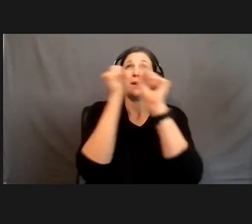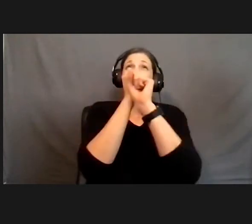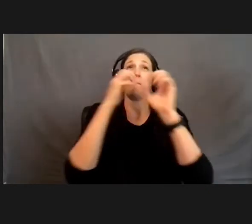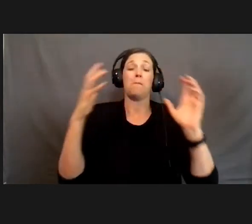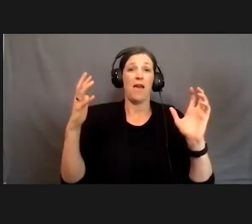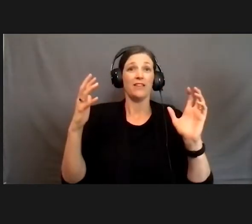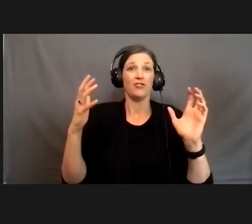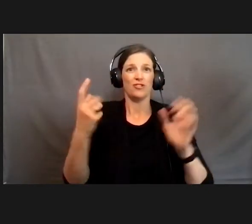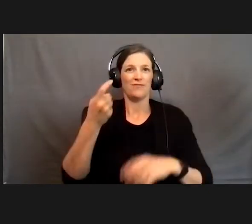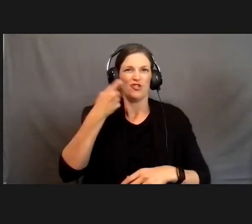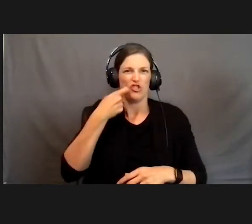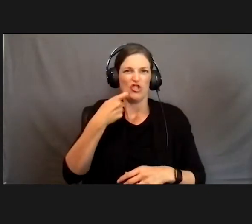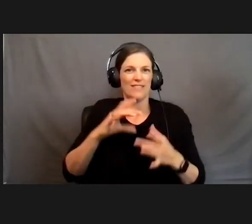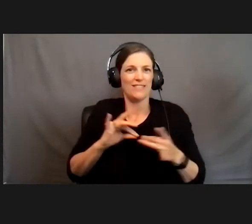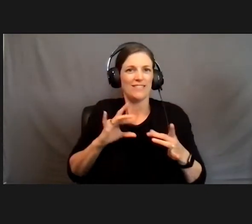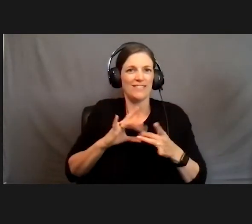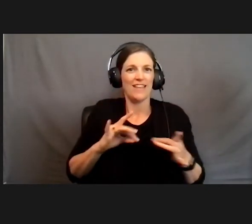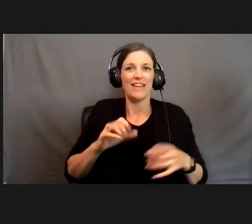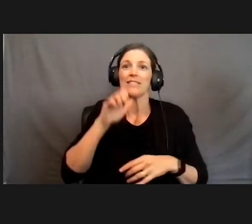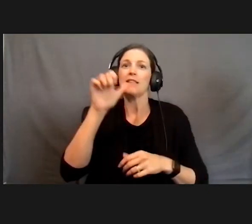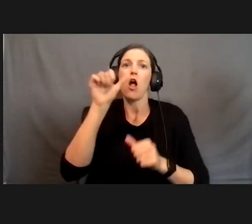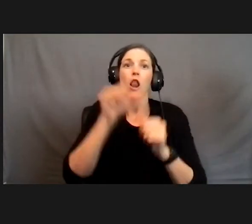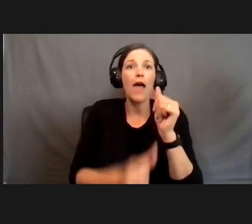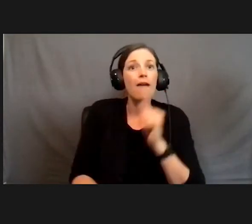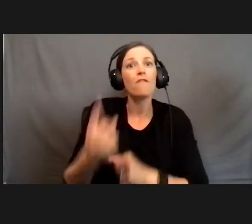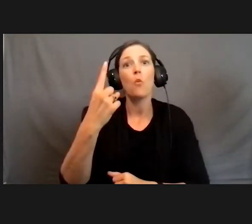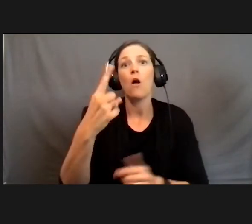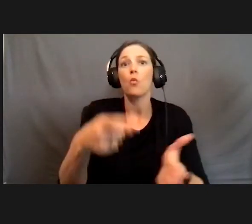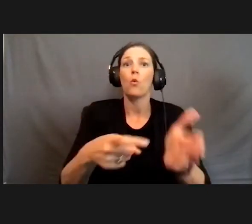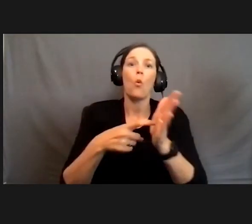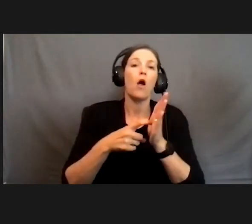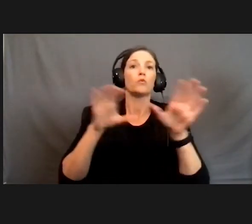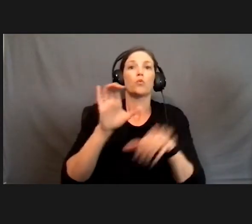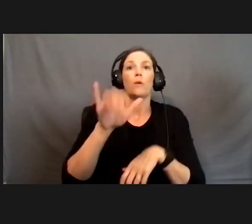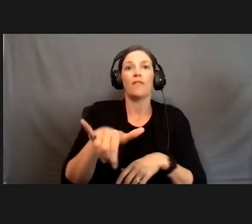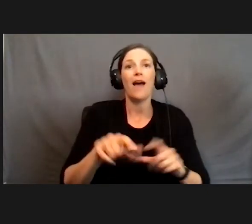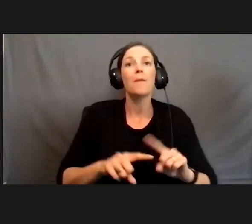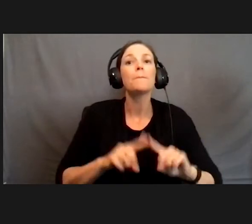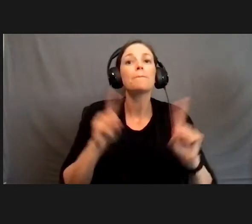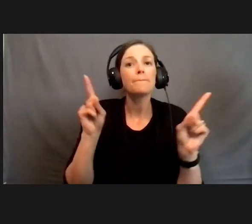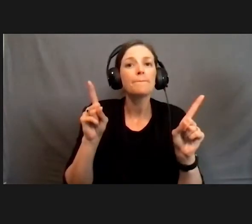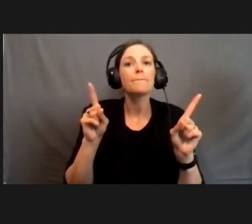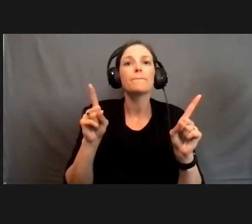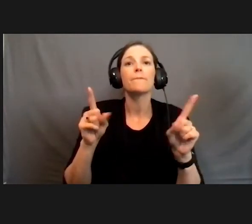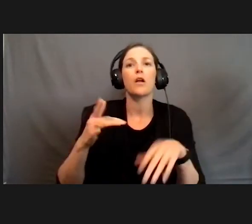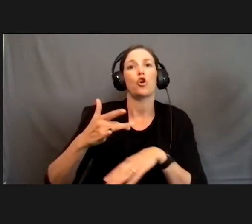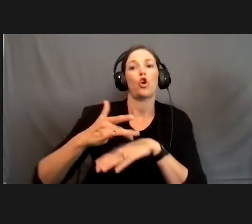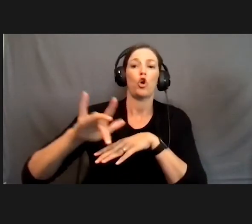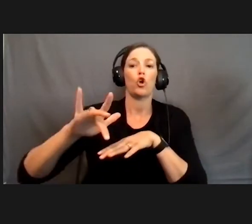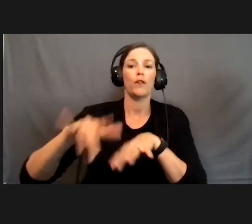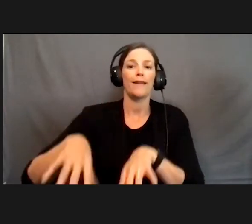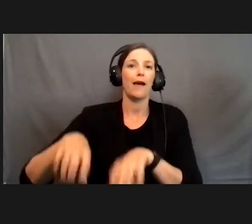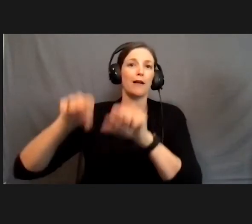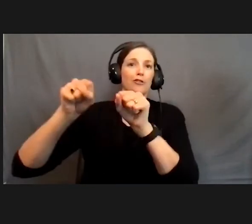was just said. It's not a everybody must do this, but they're going to be early adopters, people who want to